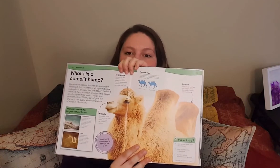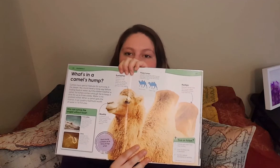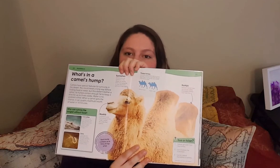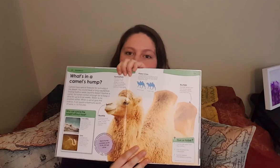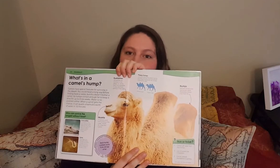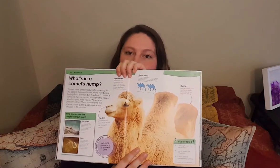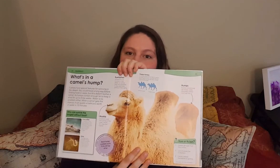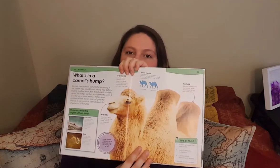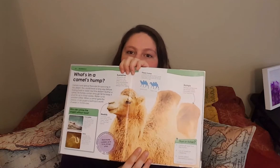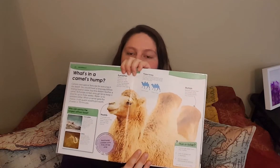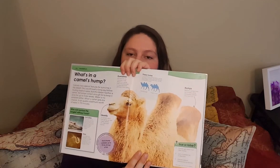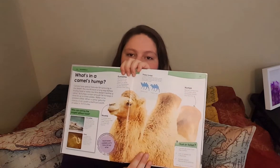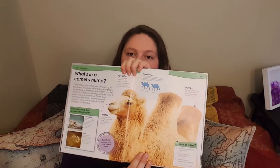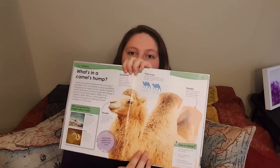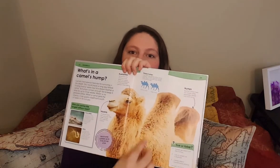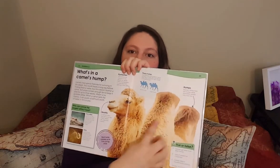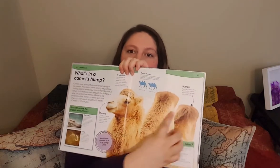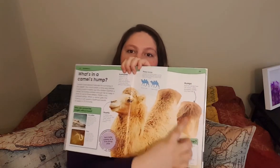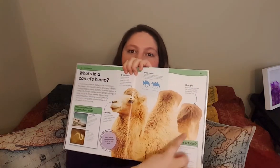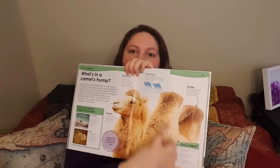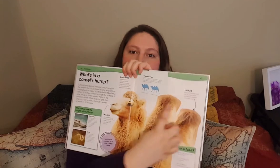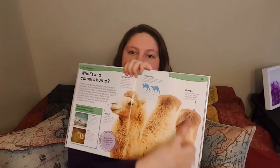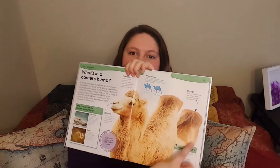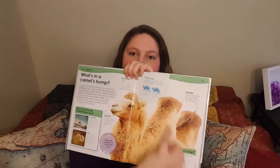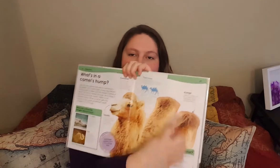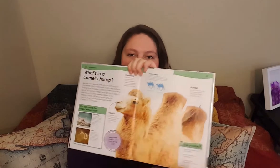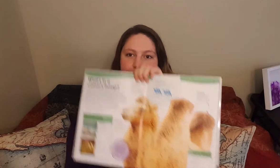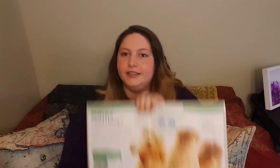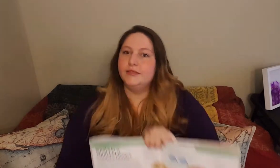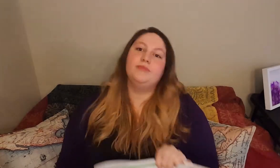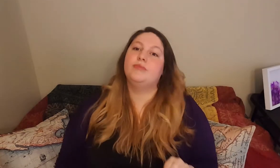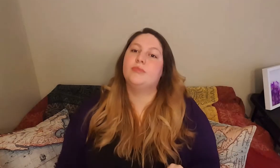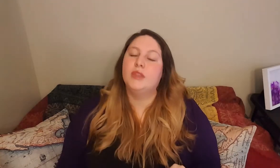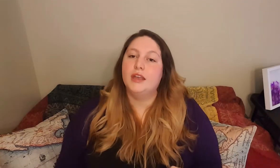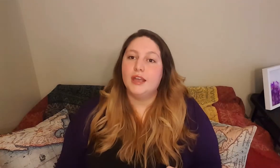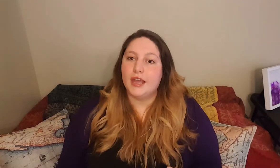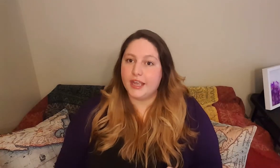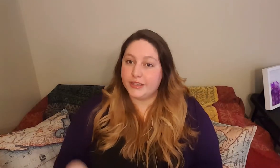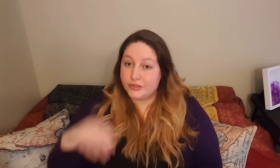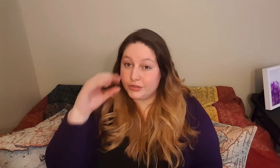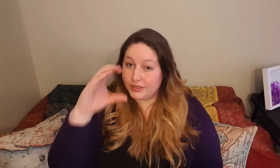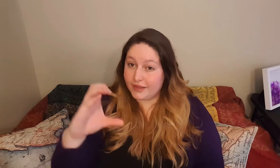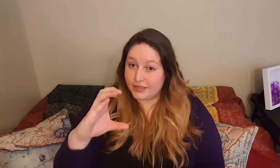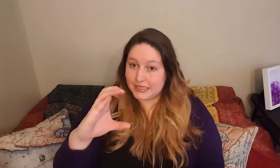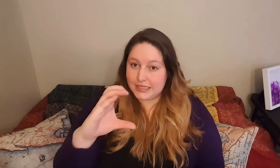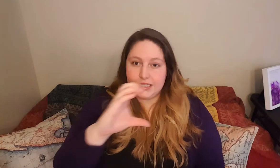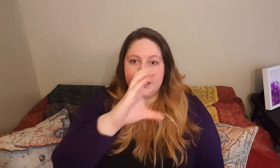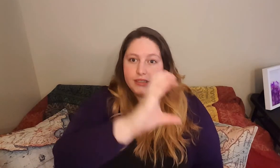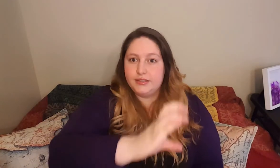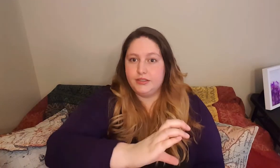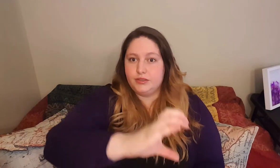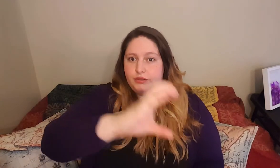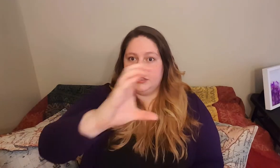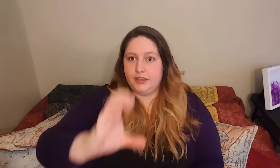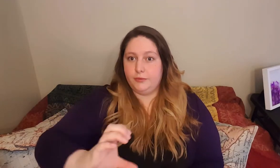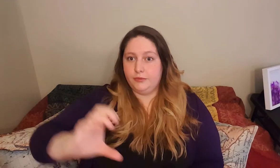So Camel. Camel. we think of. It's back. And so you can have a C. And just do camel.